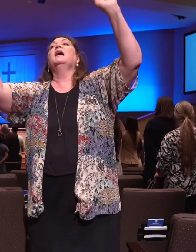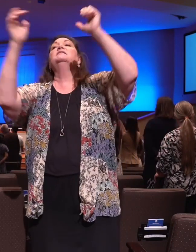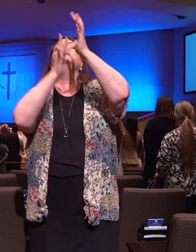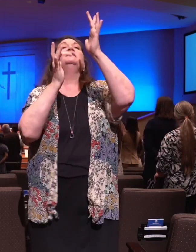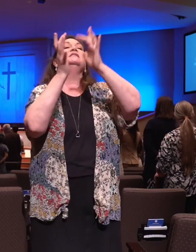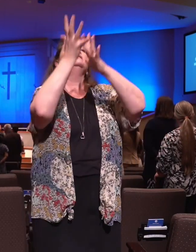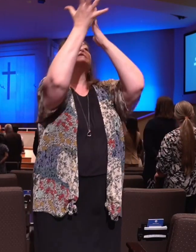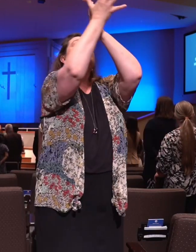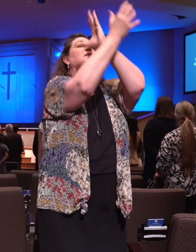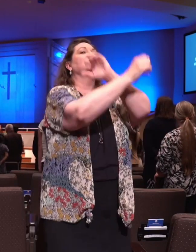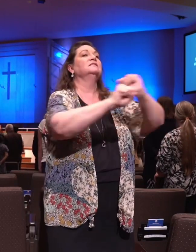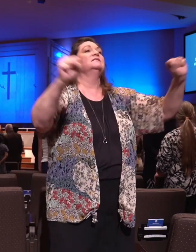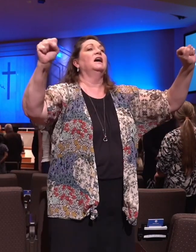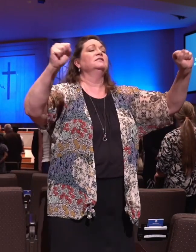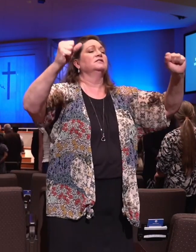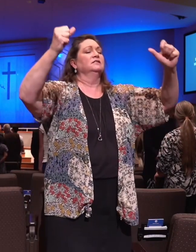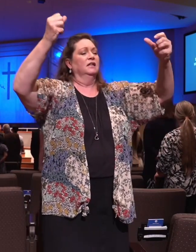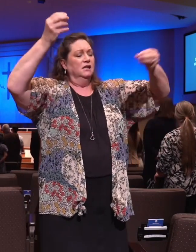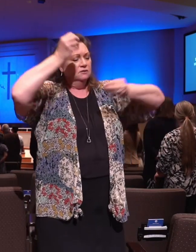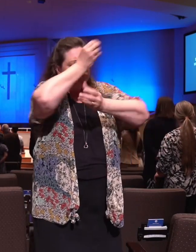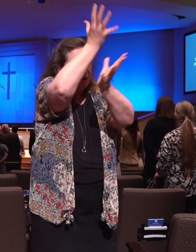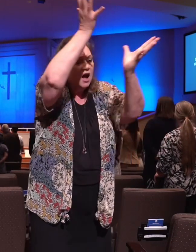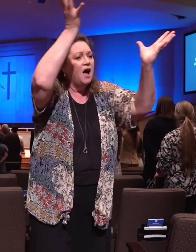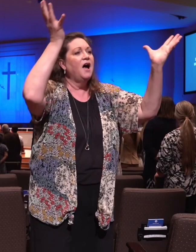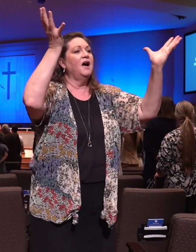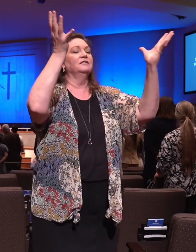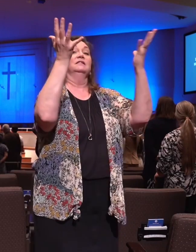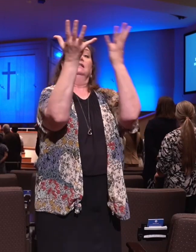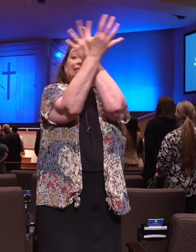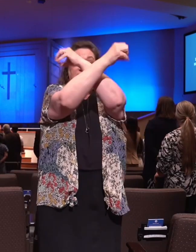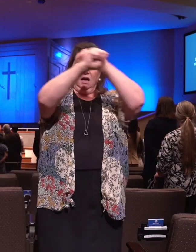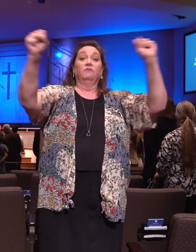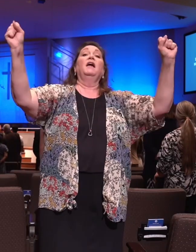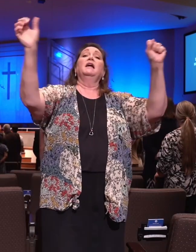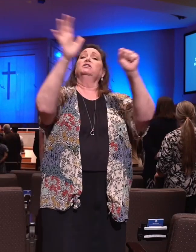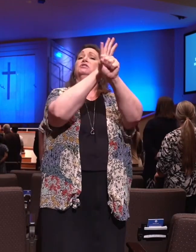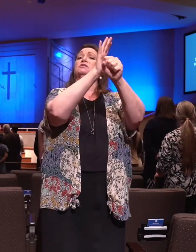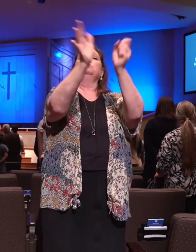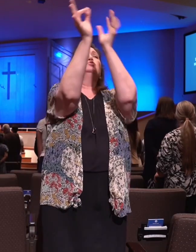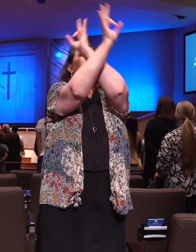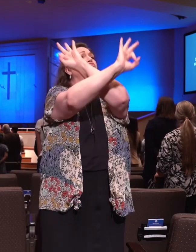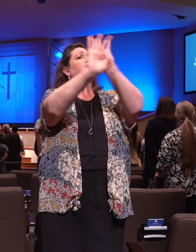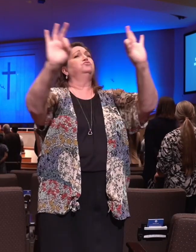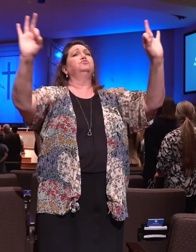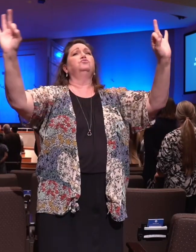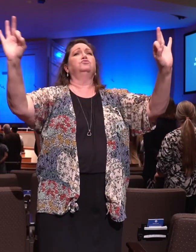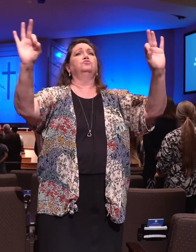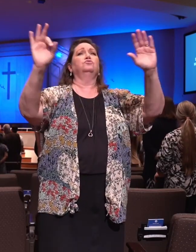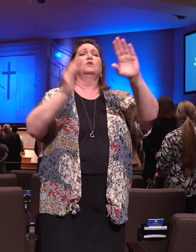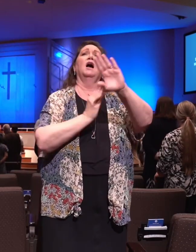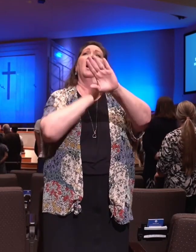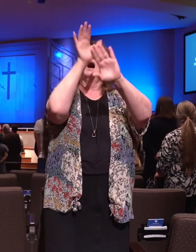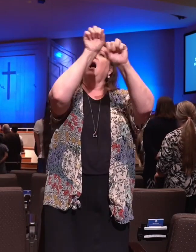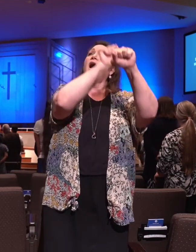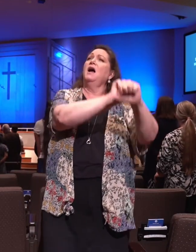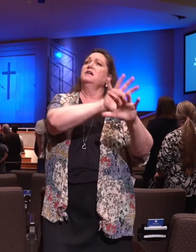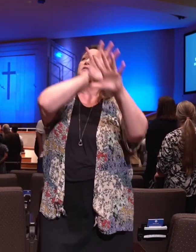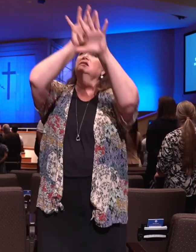saves Shelf, salvation, full and free Hide in stills and keep His